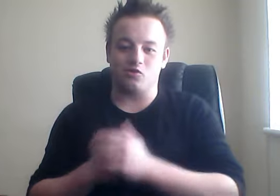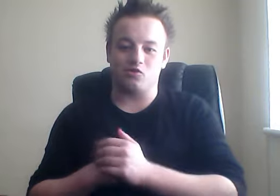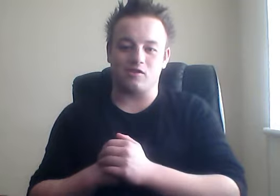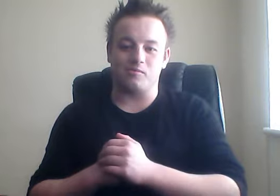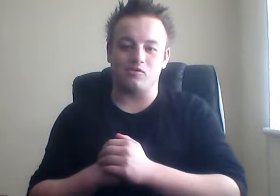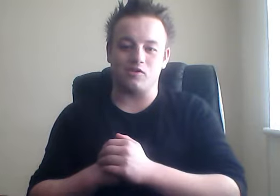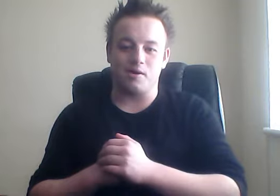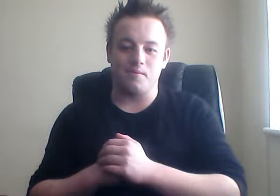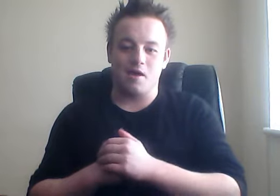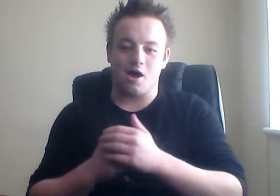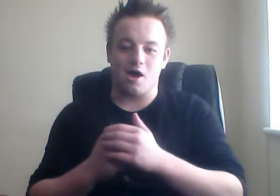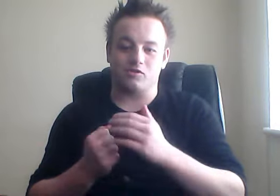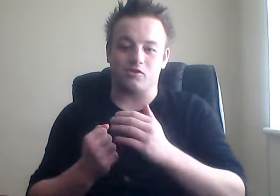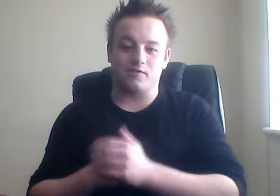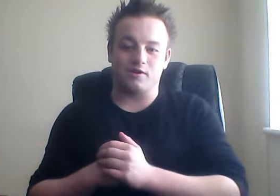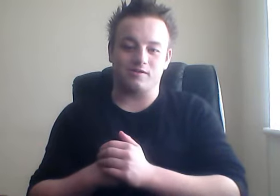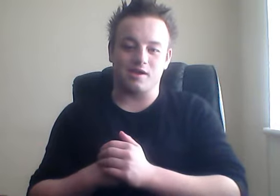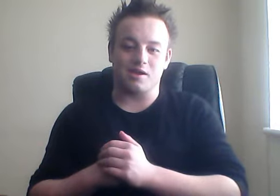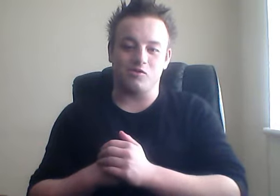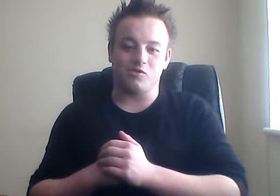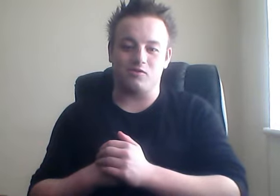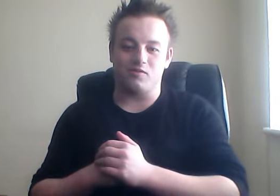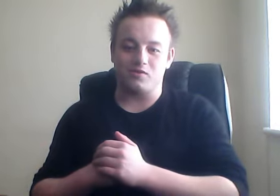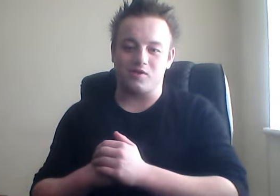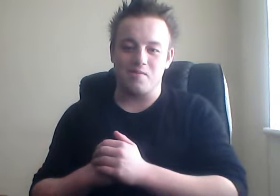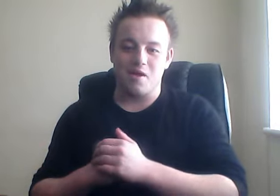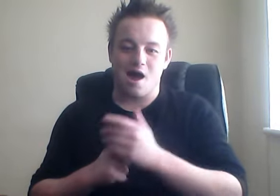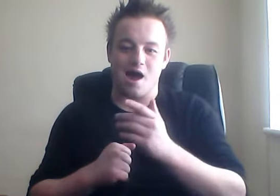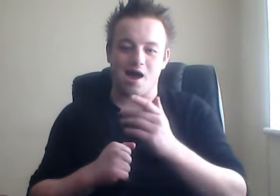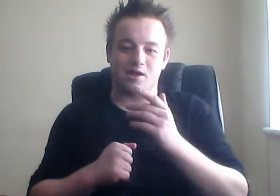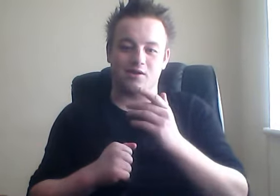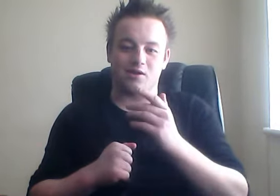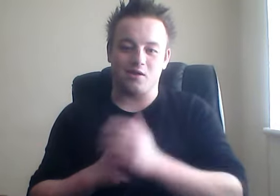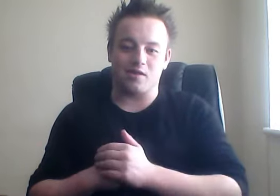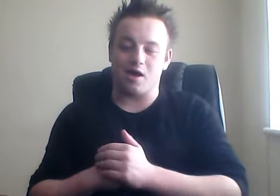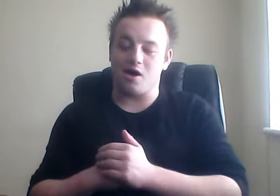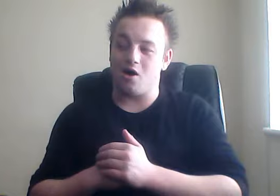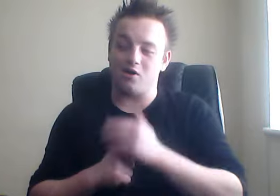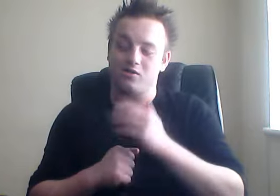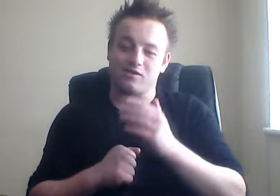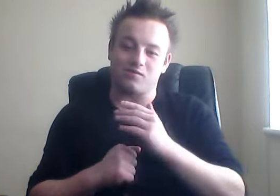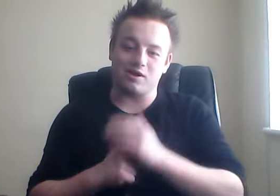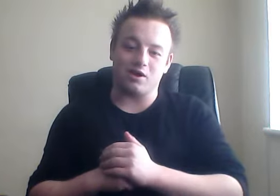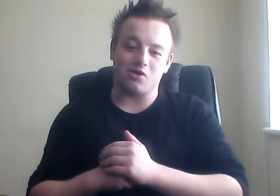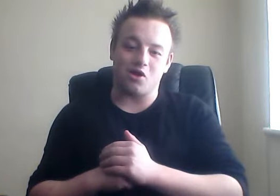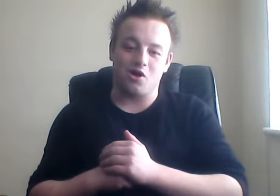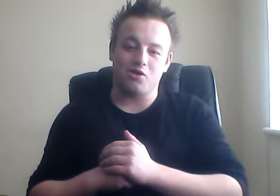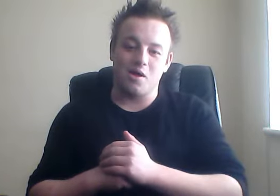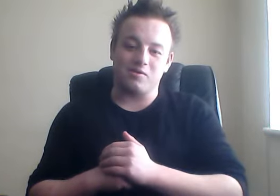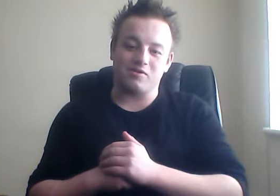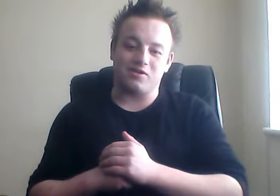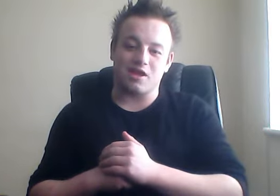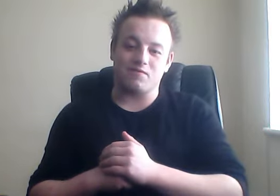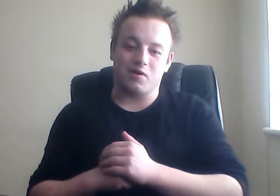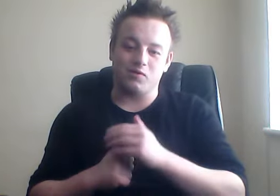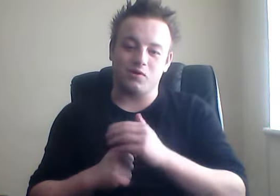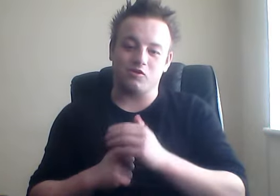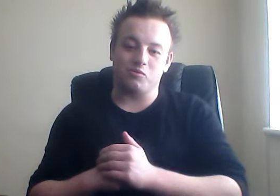shout this message out. Sorry for taking up too much of your time and there are decent videos on MrDKFarlon if you guys have enjoyed.